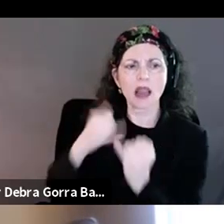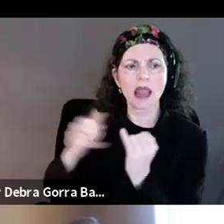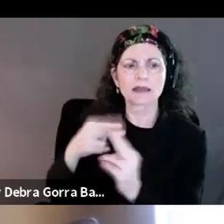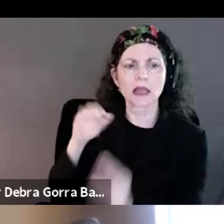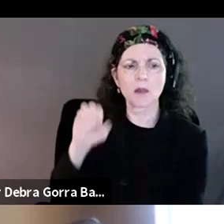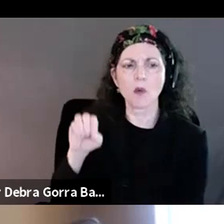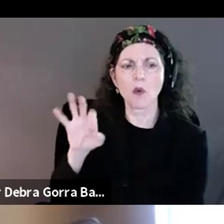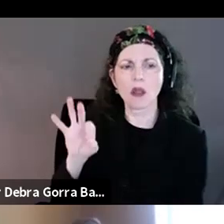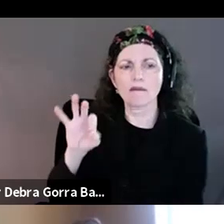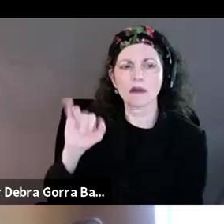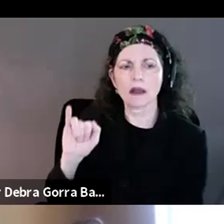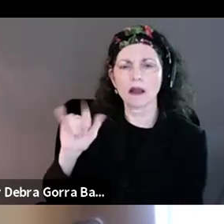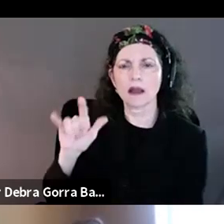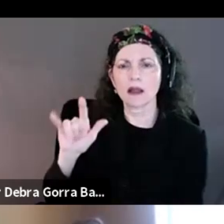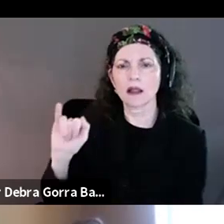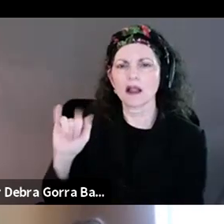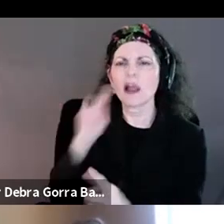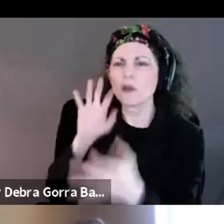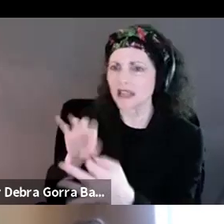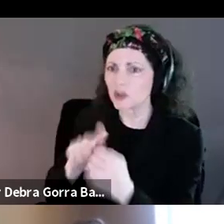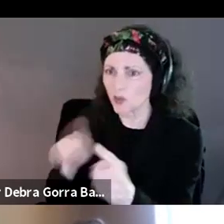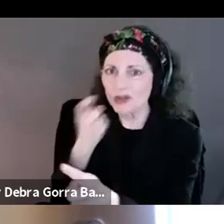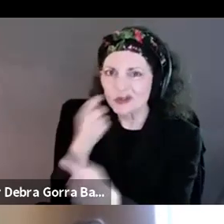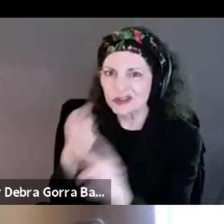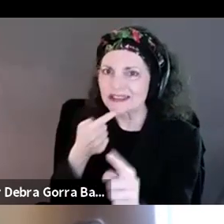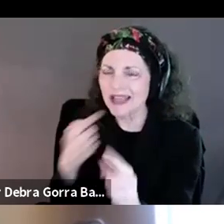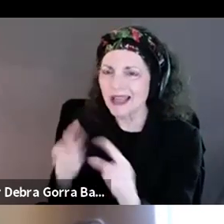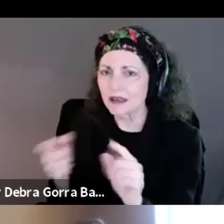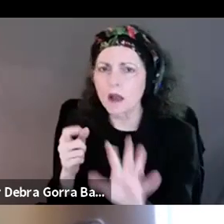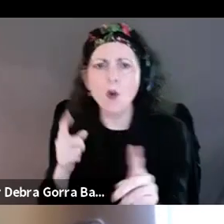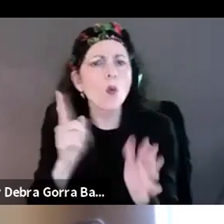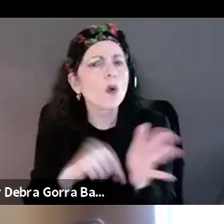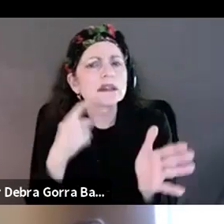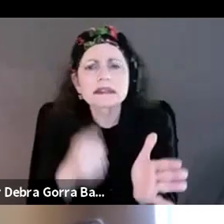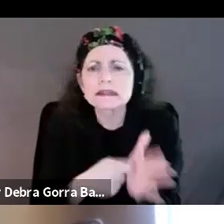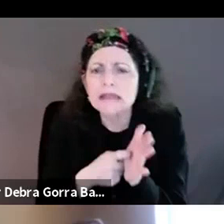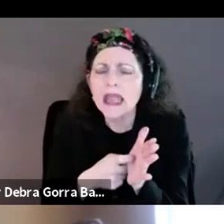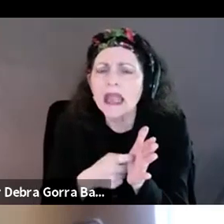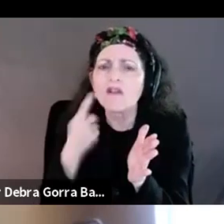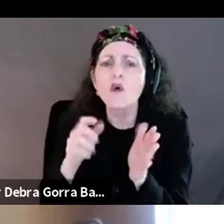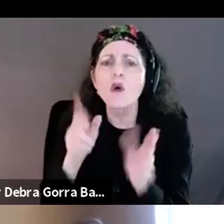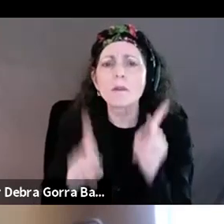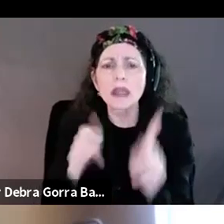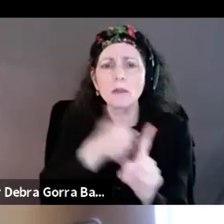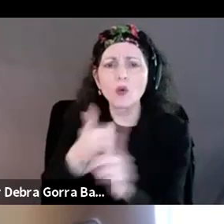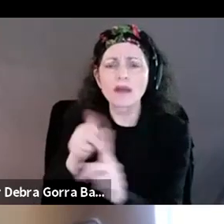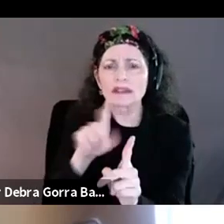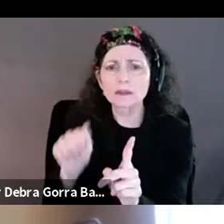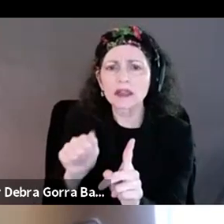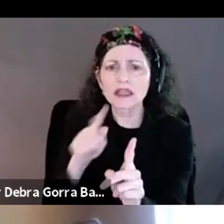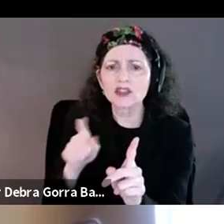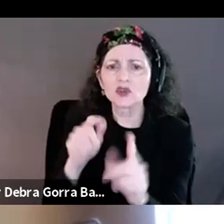relates to what you just said, Jim, what does it take to get more people with disabilities in higher positions that have nothing to do with their